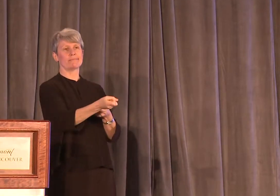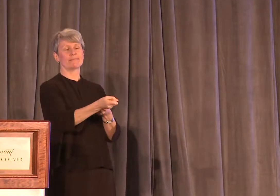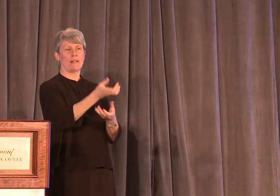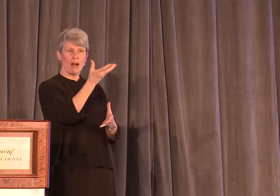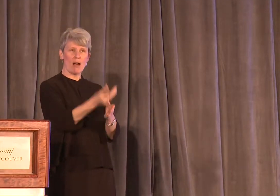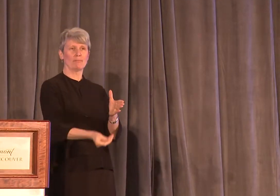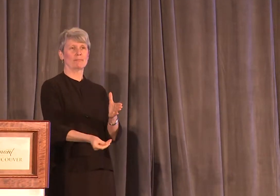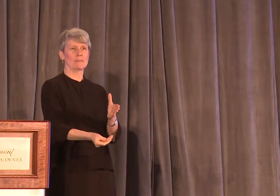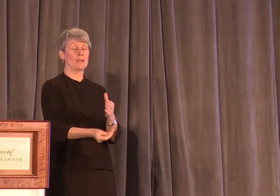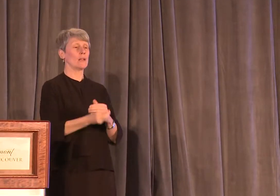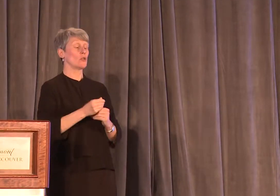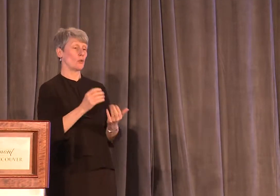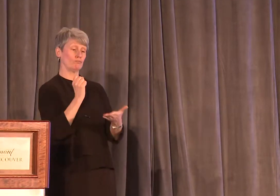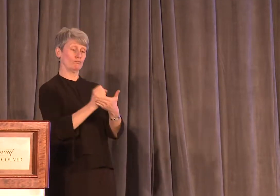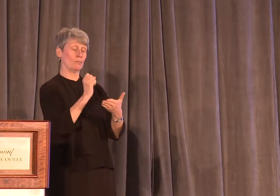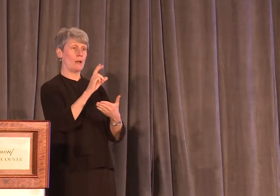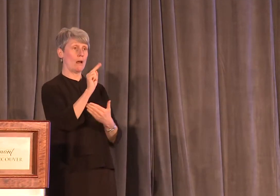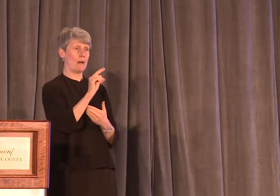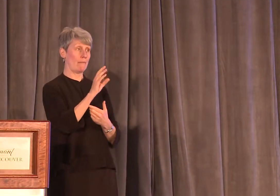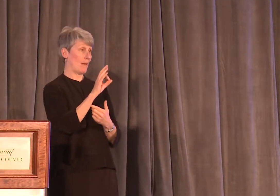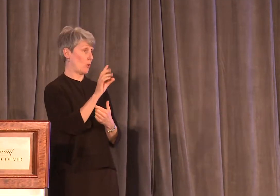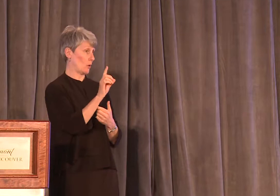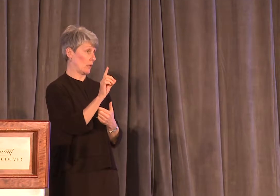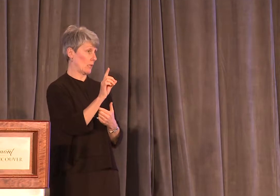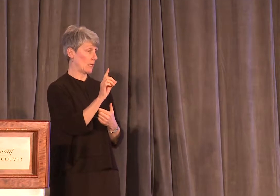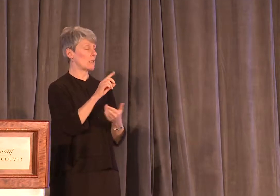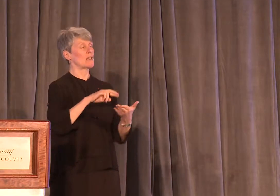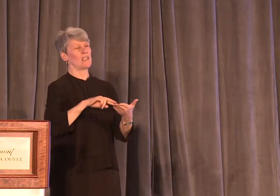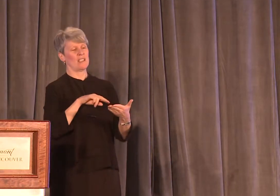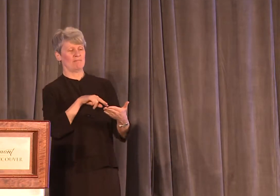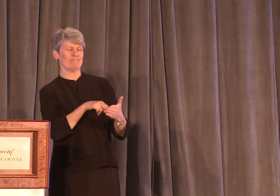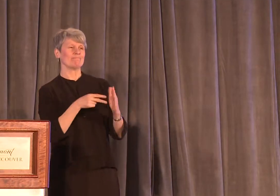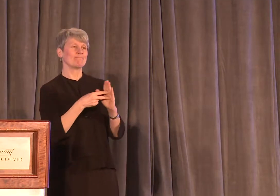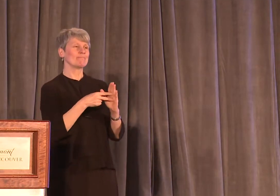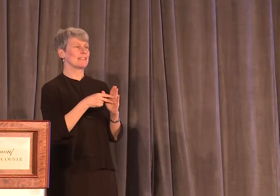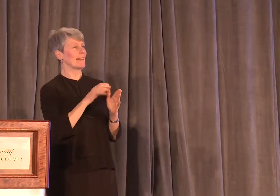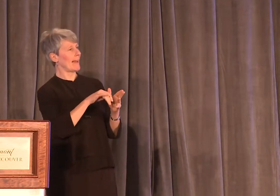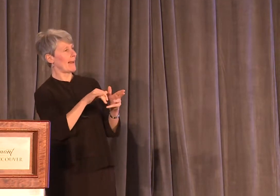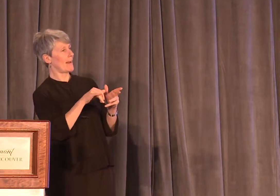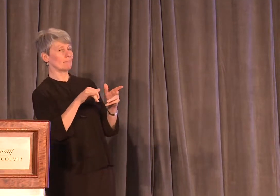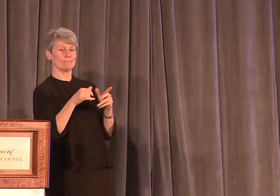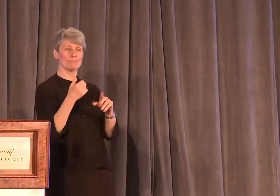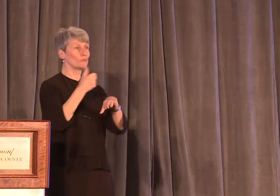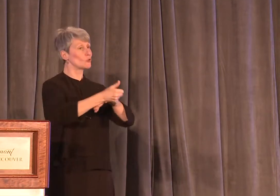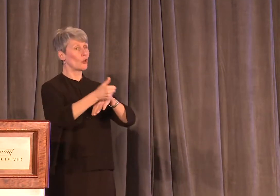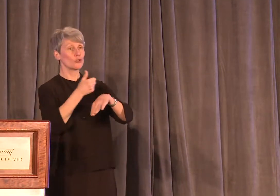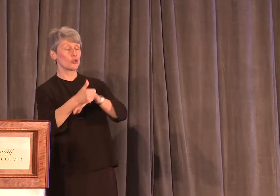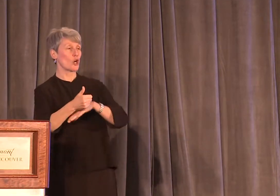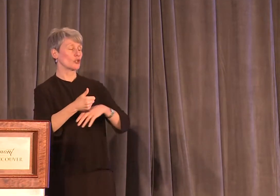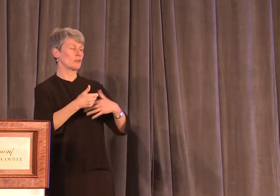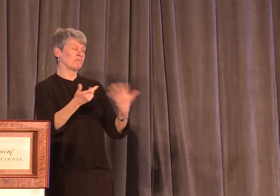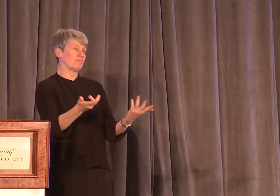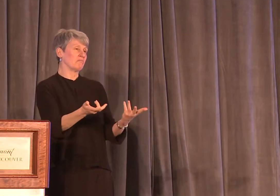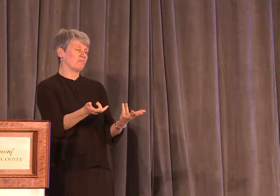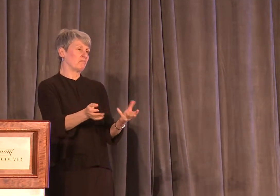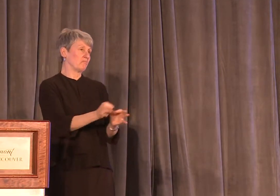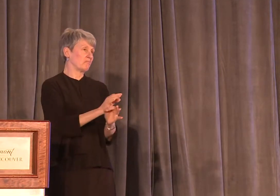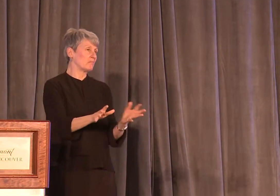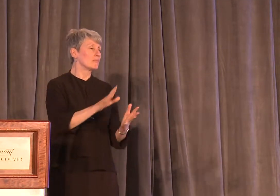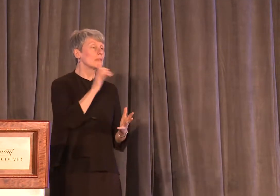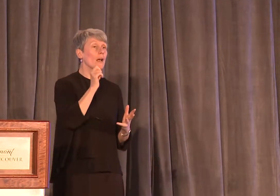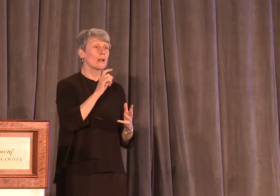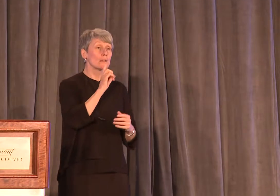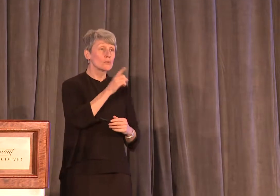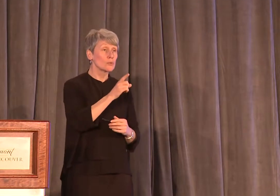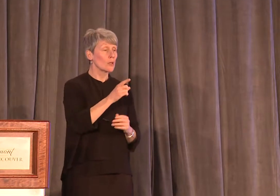unfounded, it is no longer considered a valid accusation, and, before my investigation,